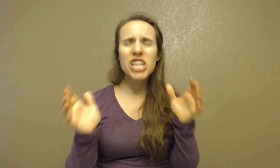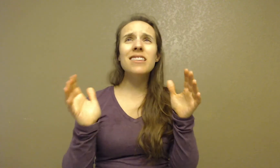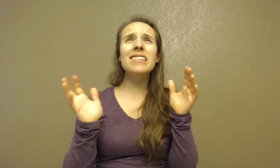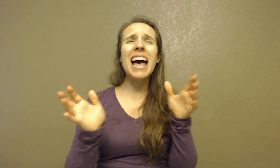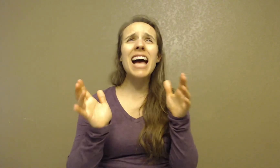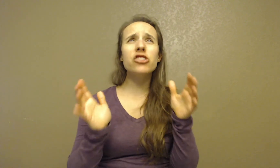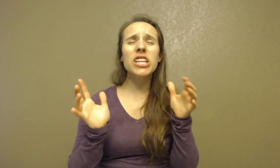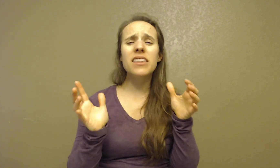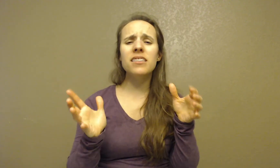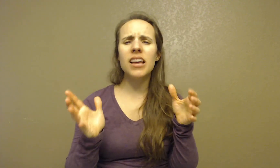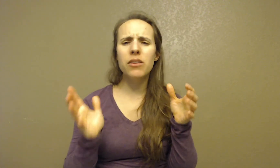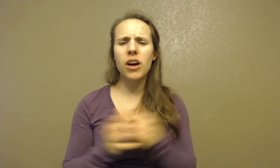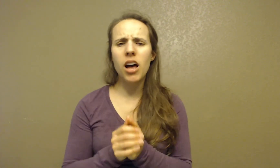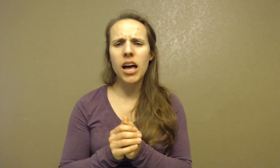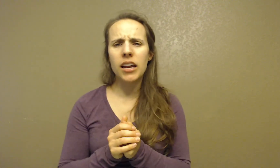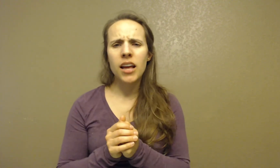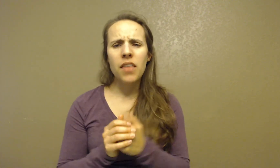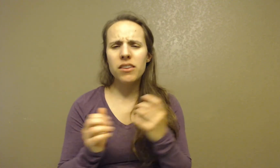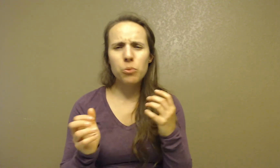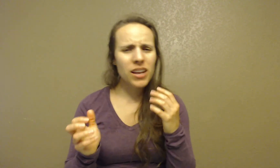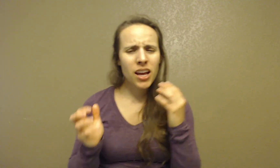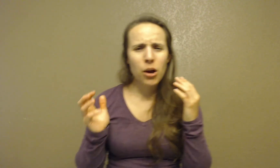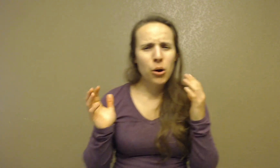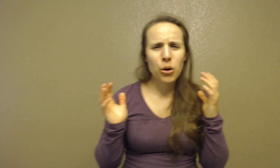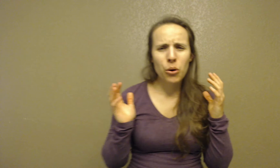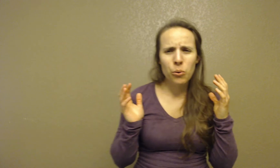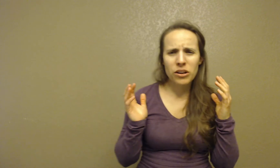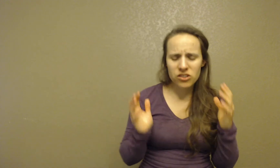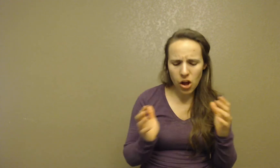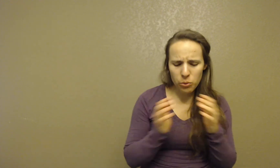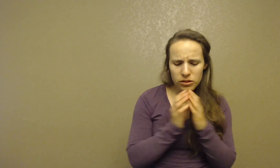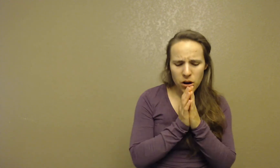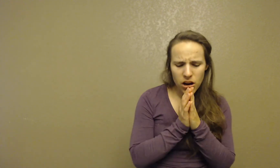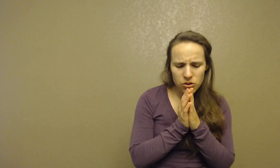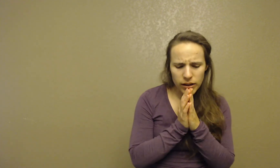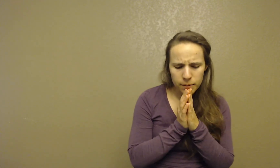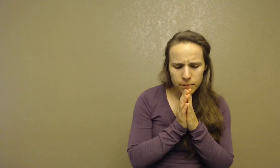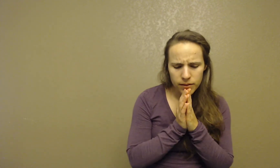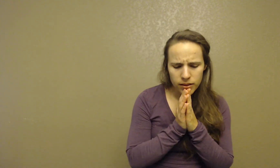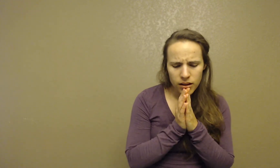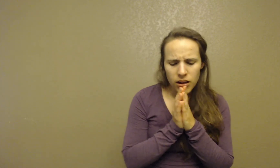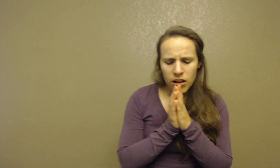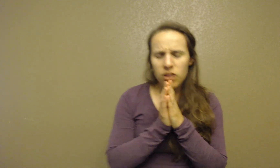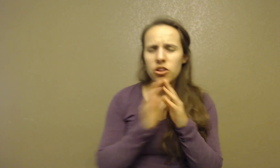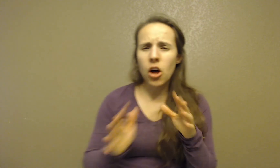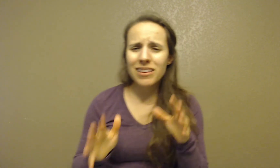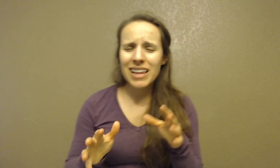Jesus actually the Son of God? God. This is what Saul was pondering. Saul's